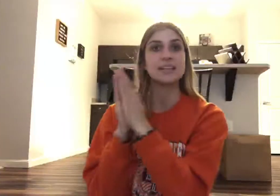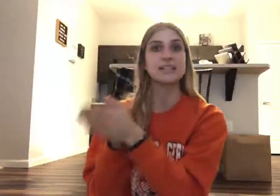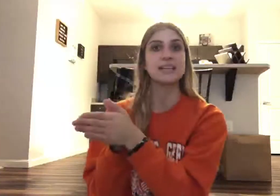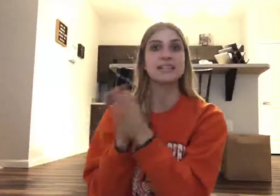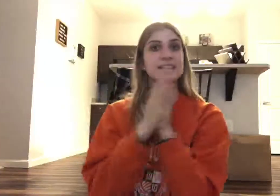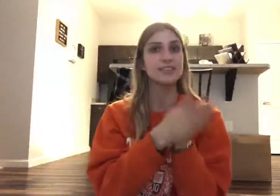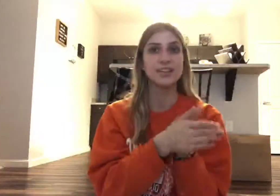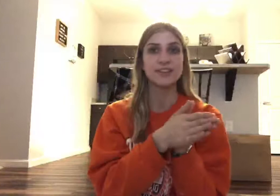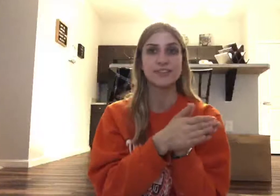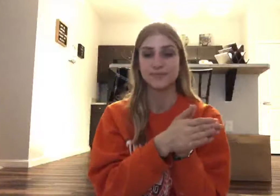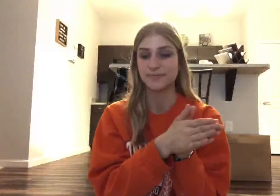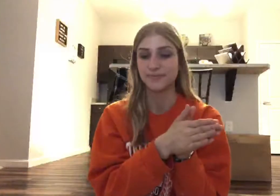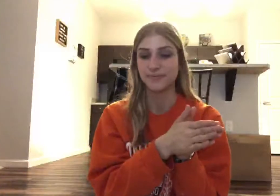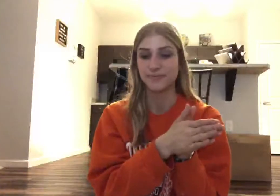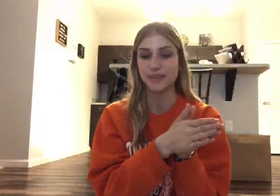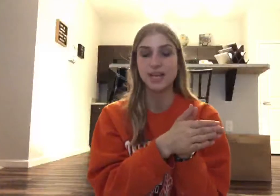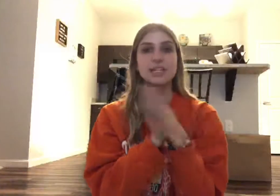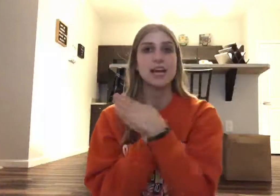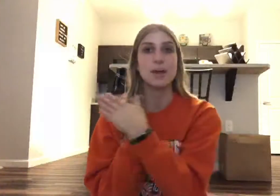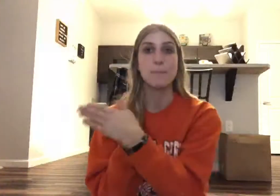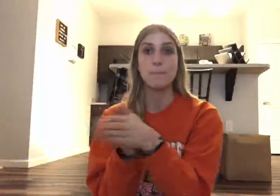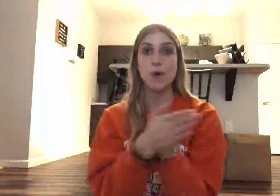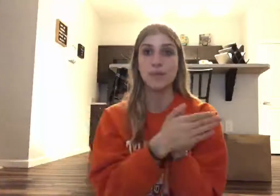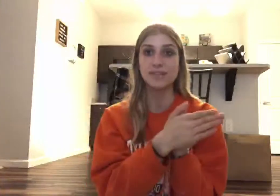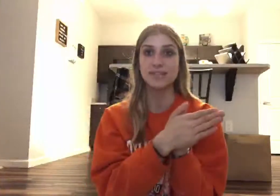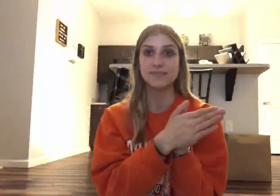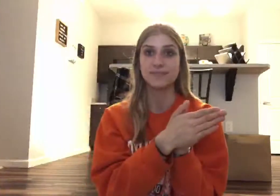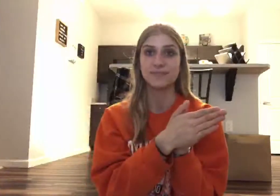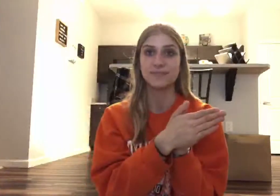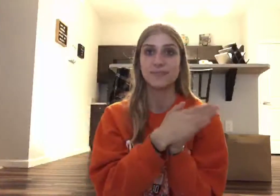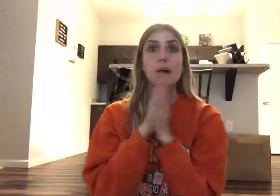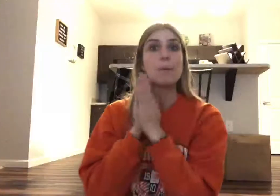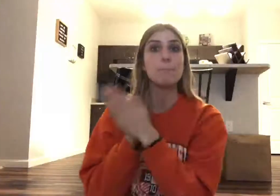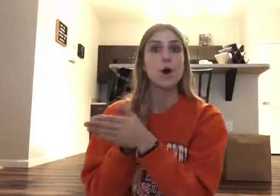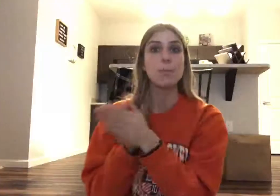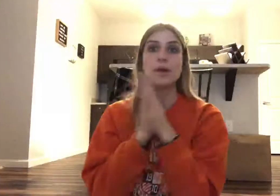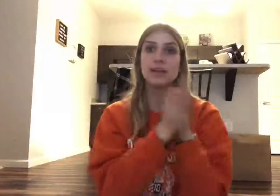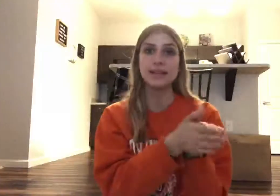sis-ter. Say, moment, mo-ment.